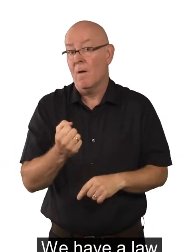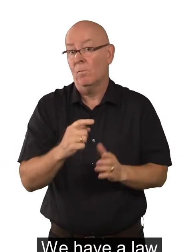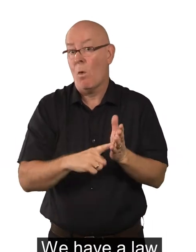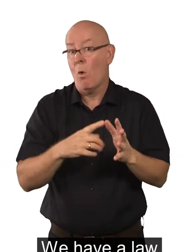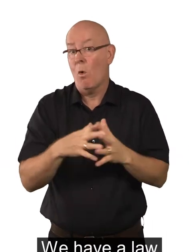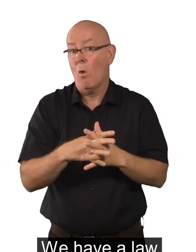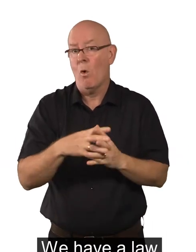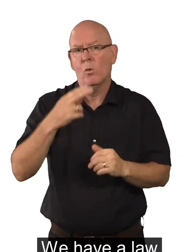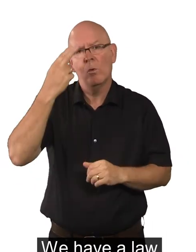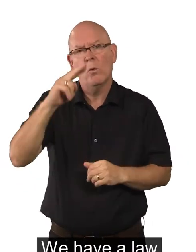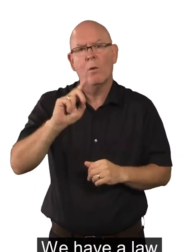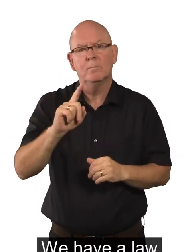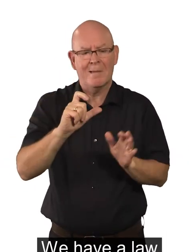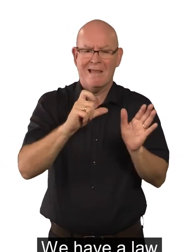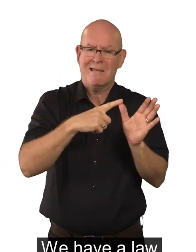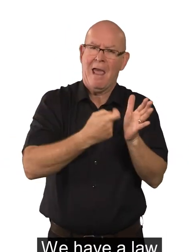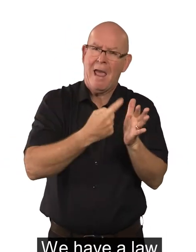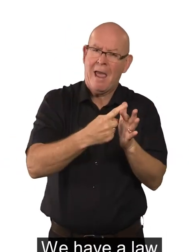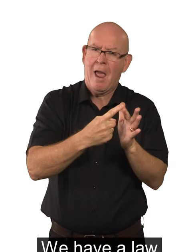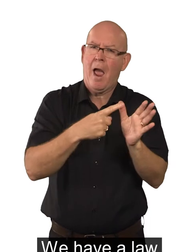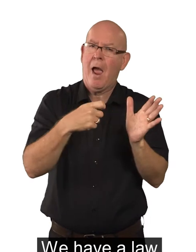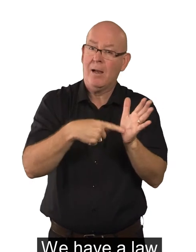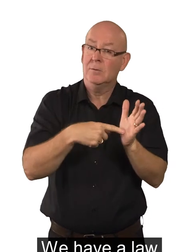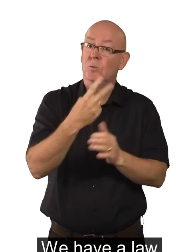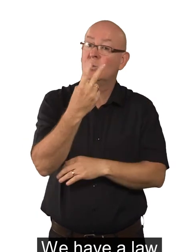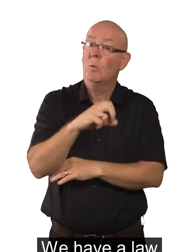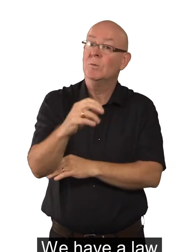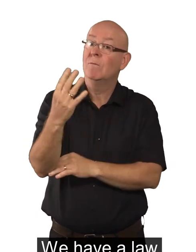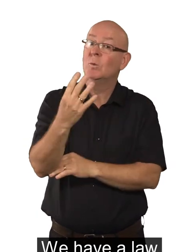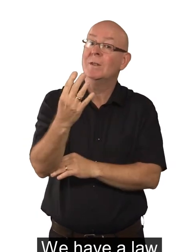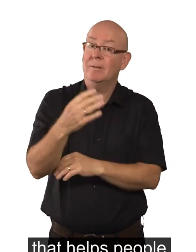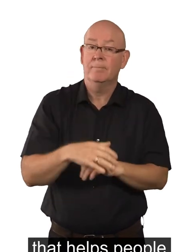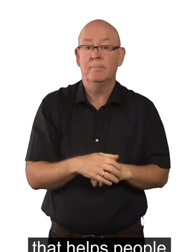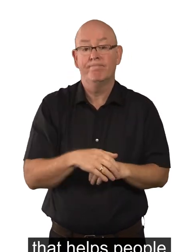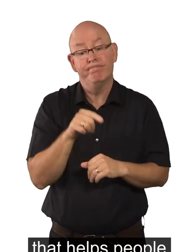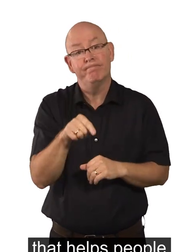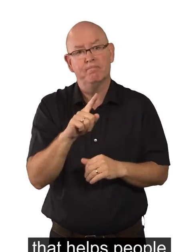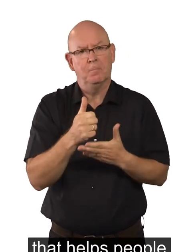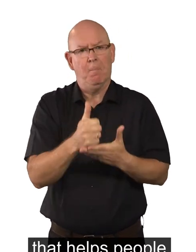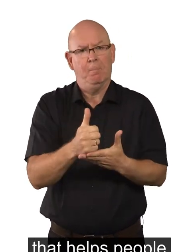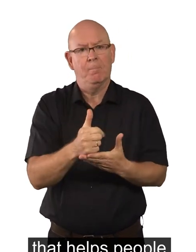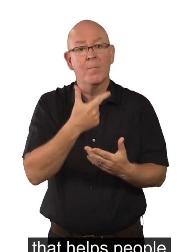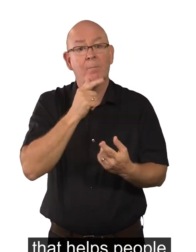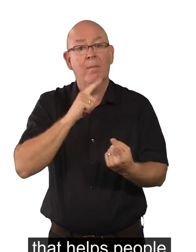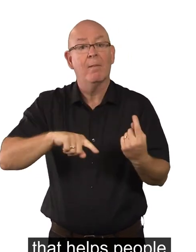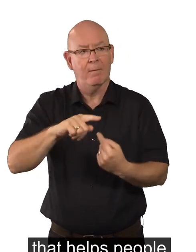We have a law called the CARE Act 2014 that helps people to live independently.